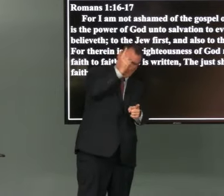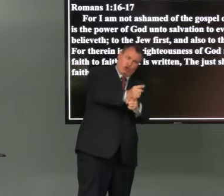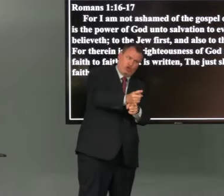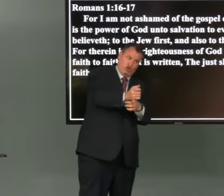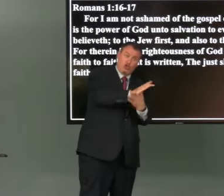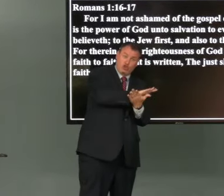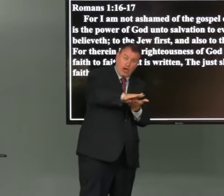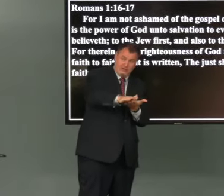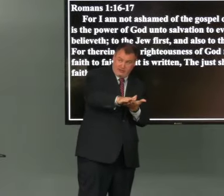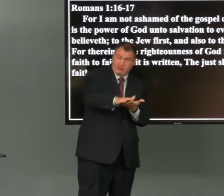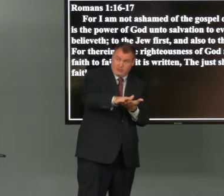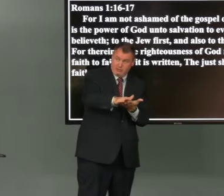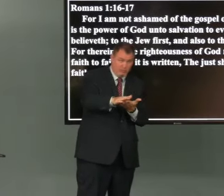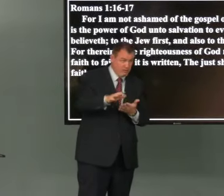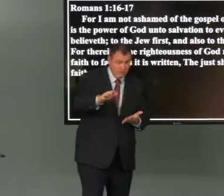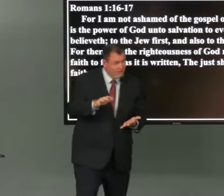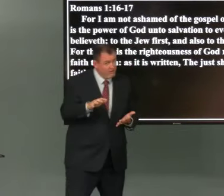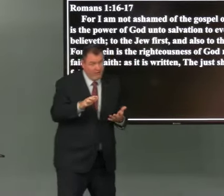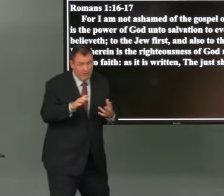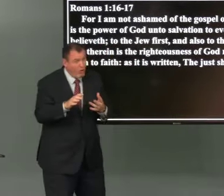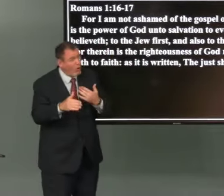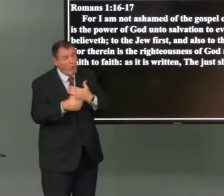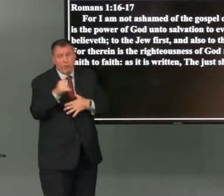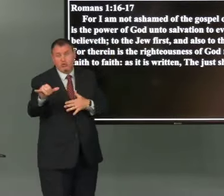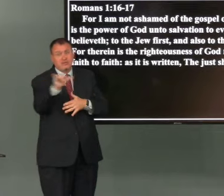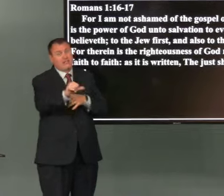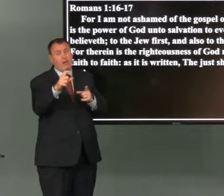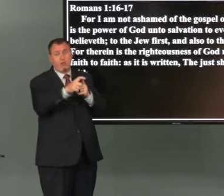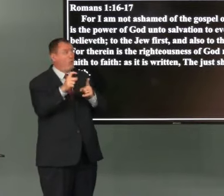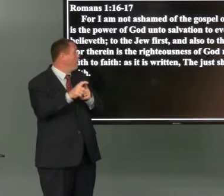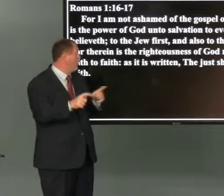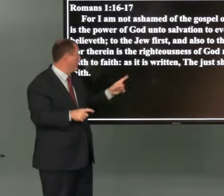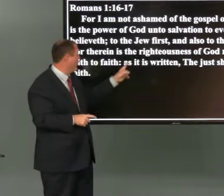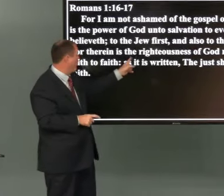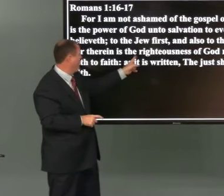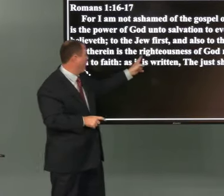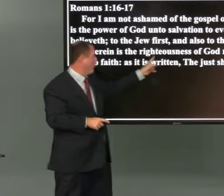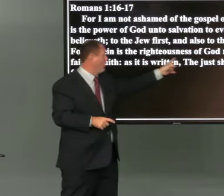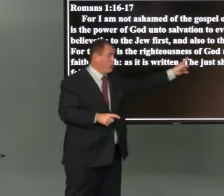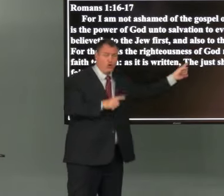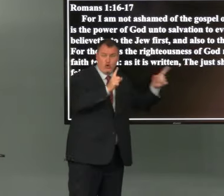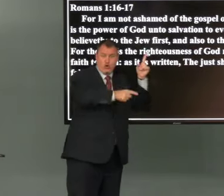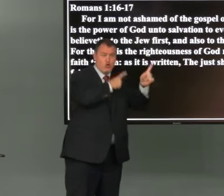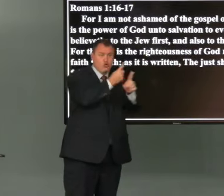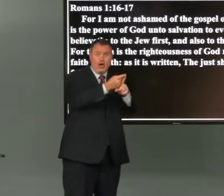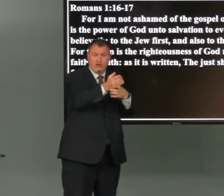and this is a sign I use for just it's almost the same word as righteousness